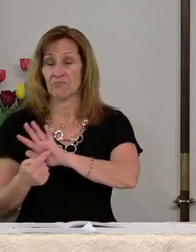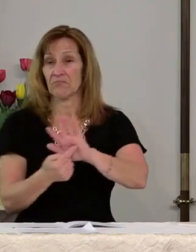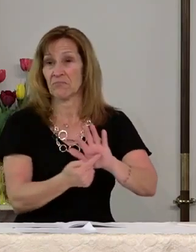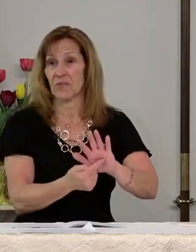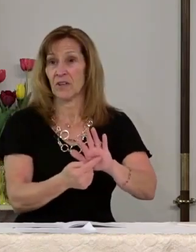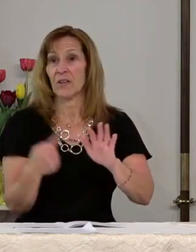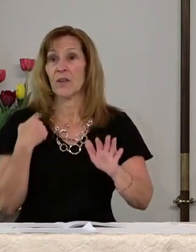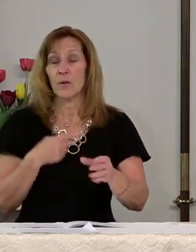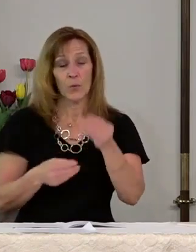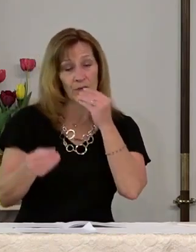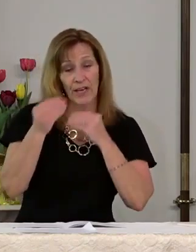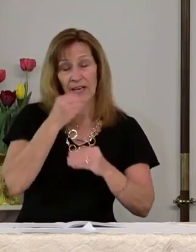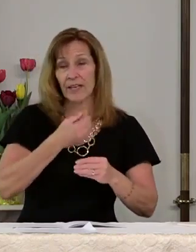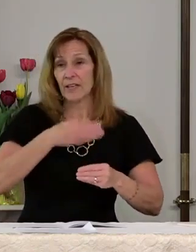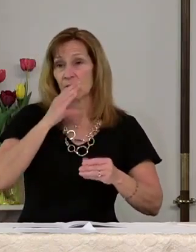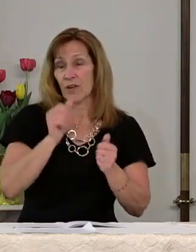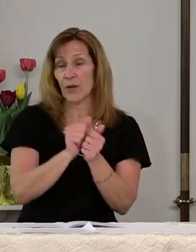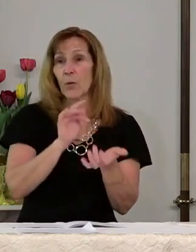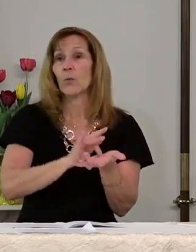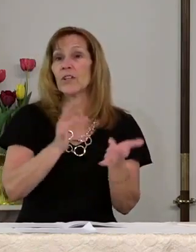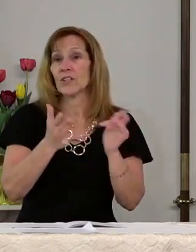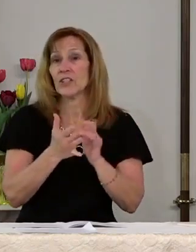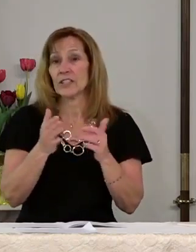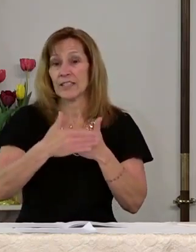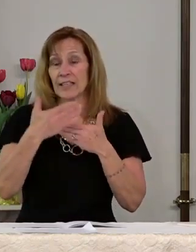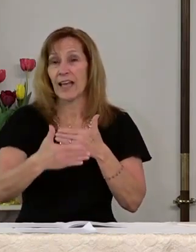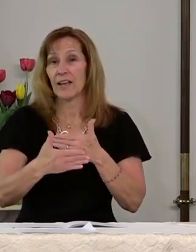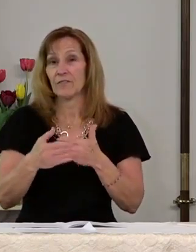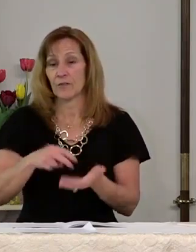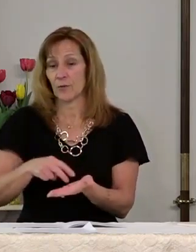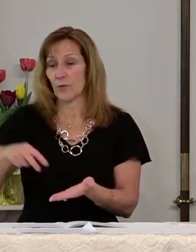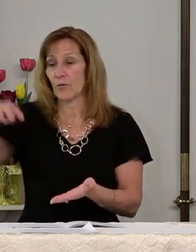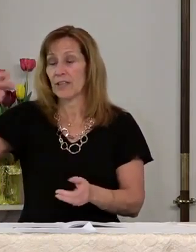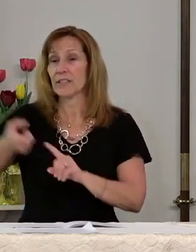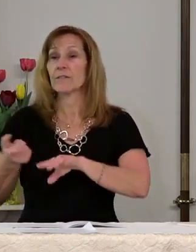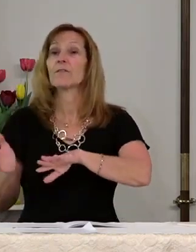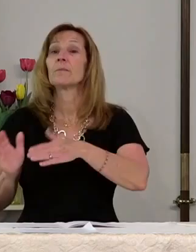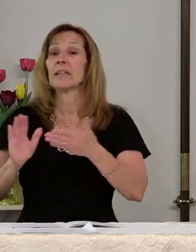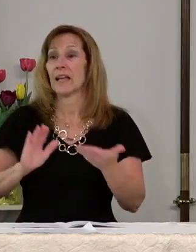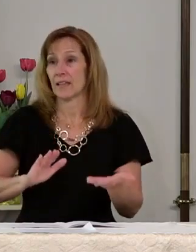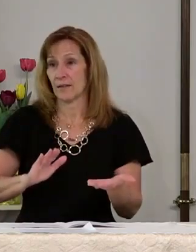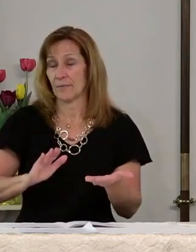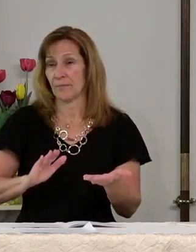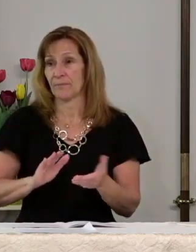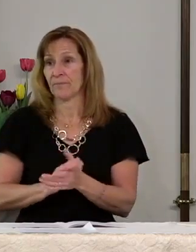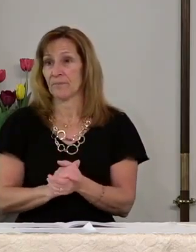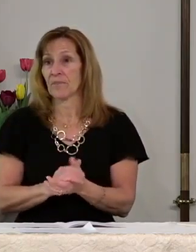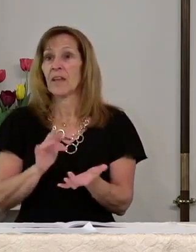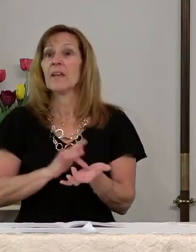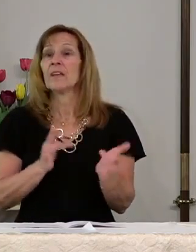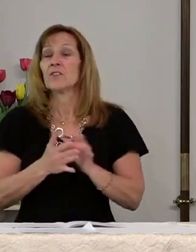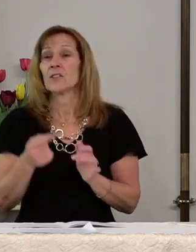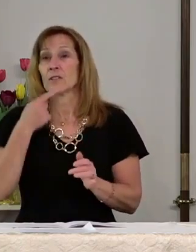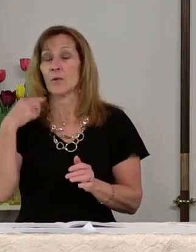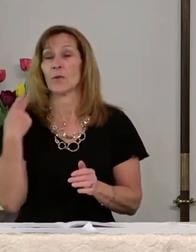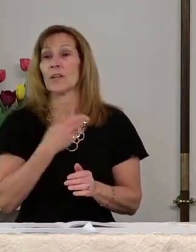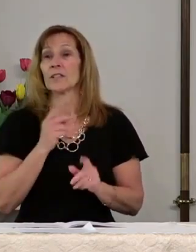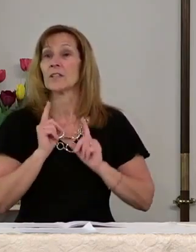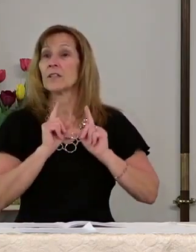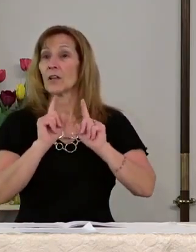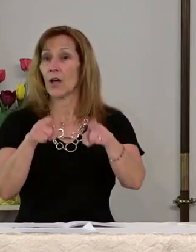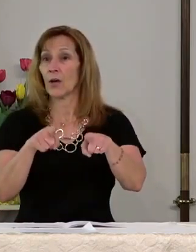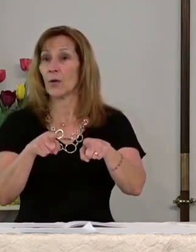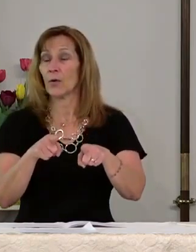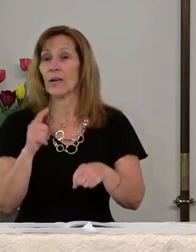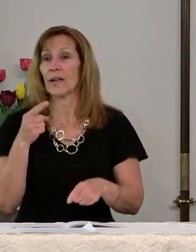We ate and drank with Jesus after he was raised from death. Jesus told us to go